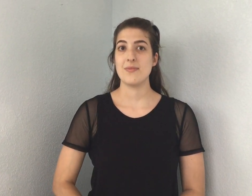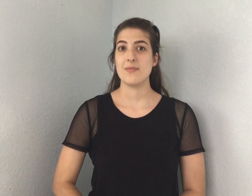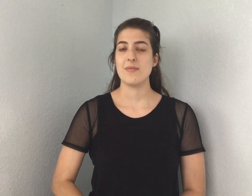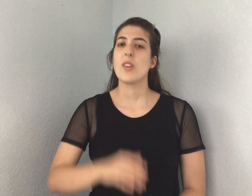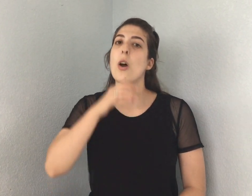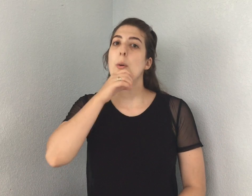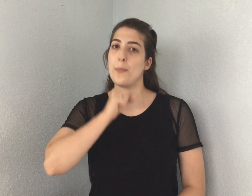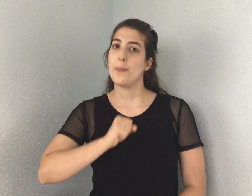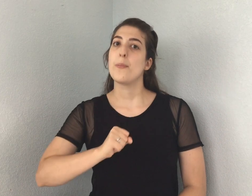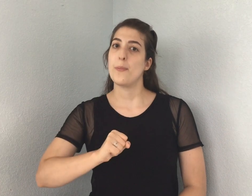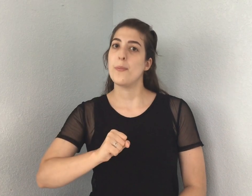Old.